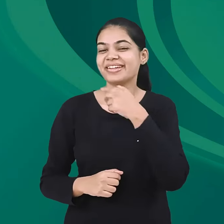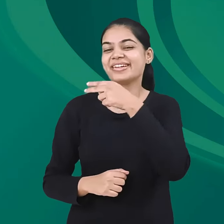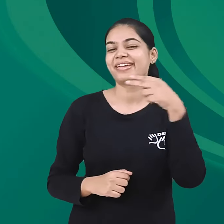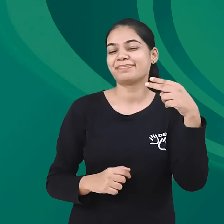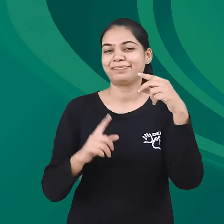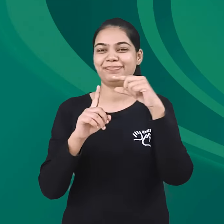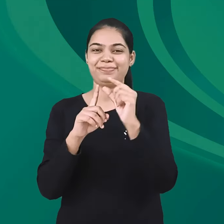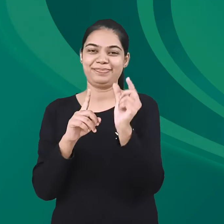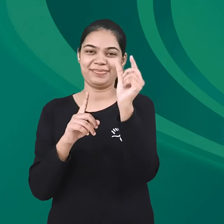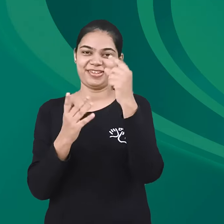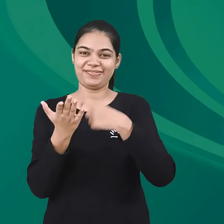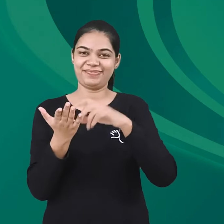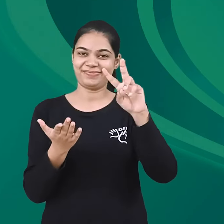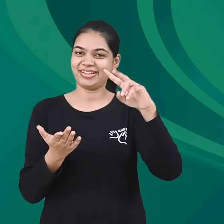Hi, this is Purvi.